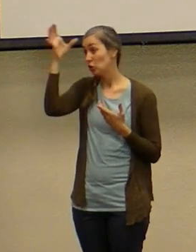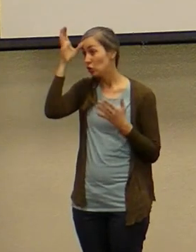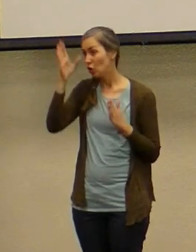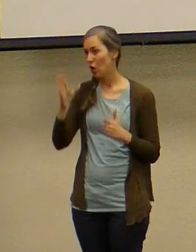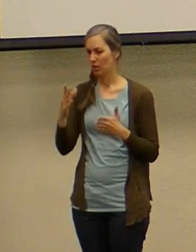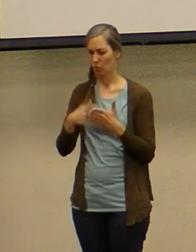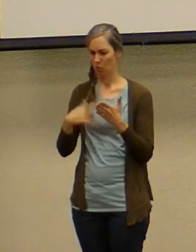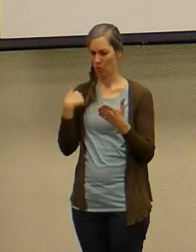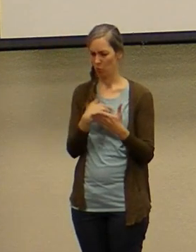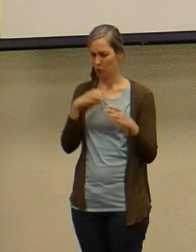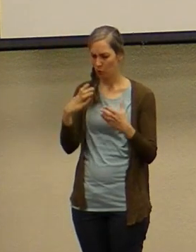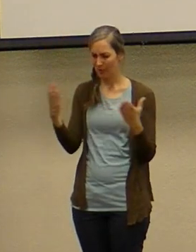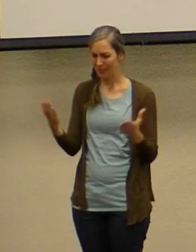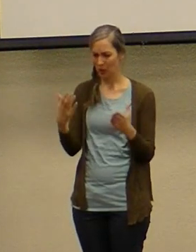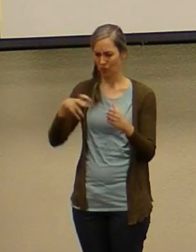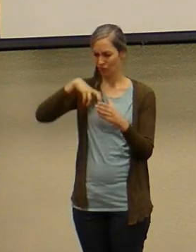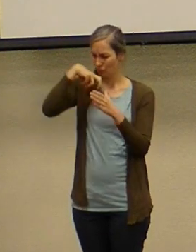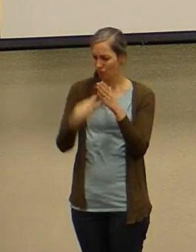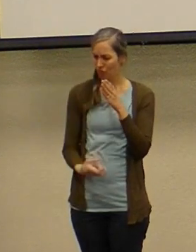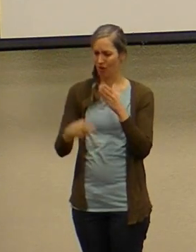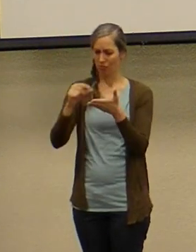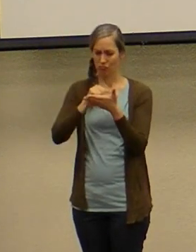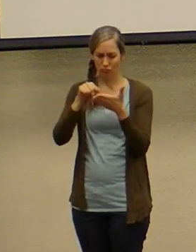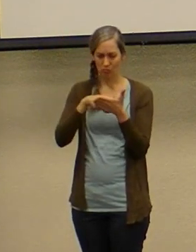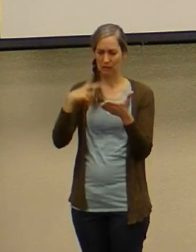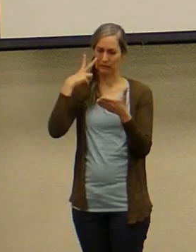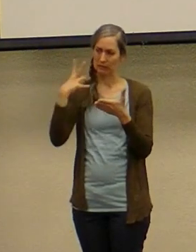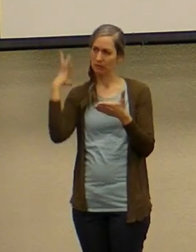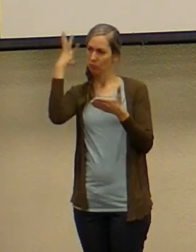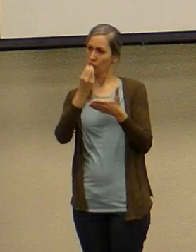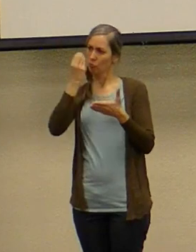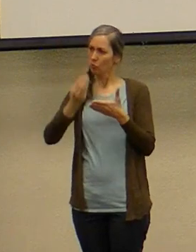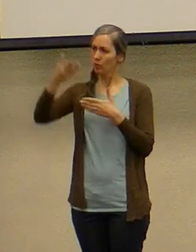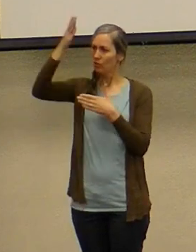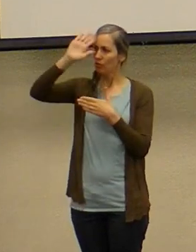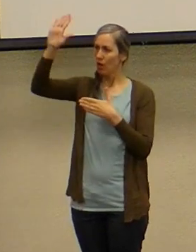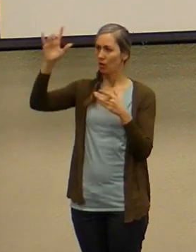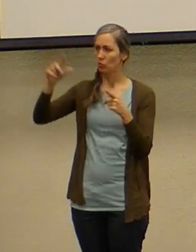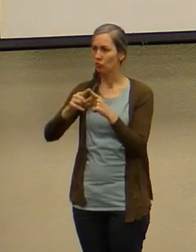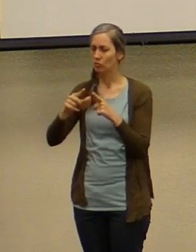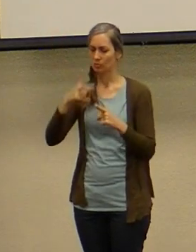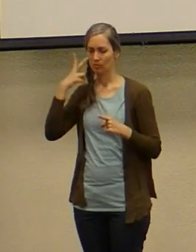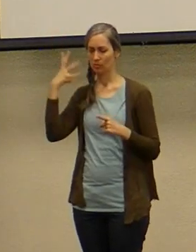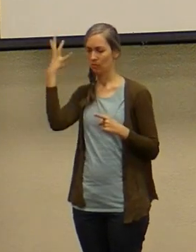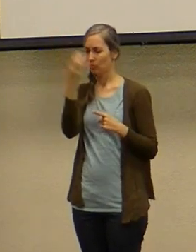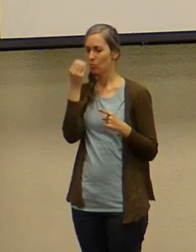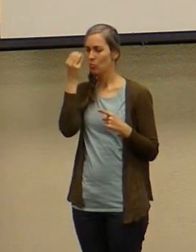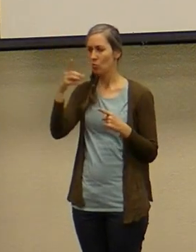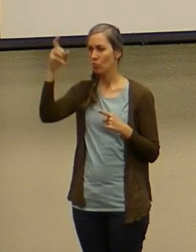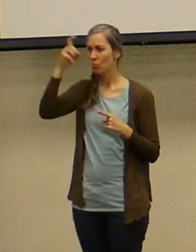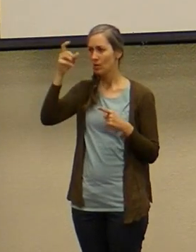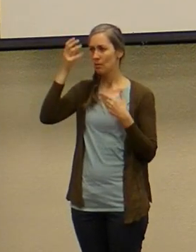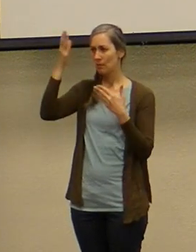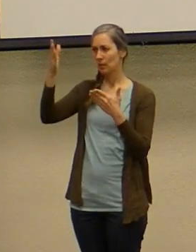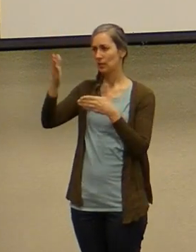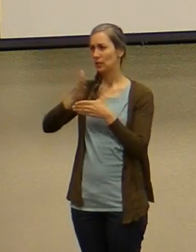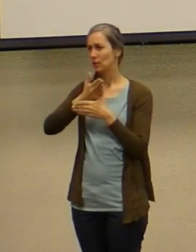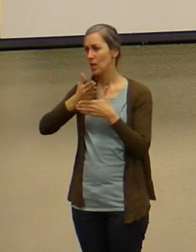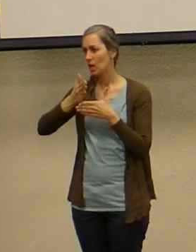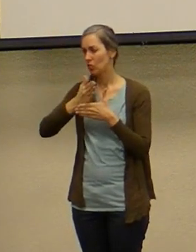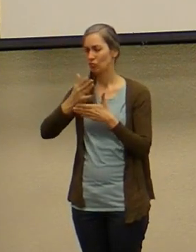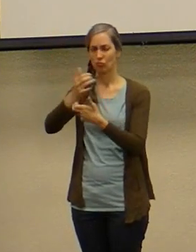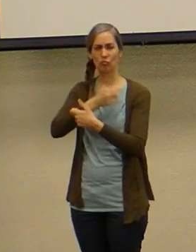here of diving deep into the scripture to see the beauty of god's word to see the beauty of wisdom that he shares and to